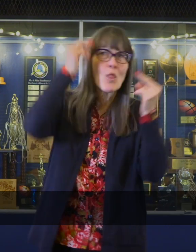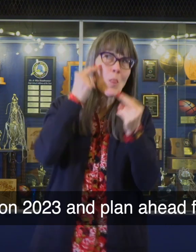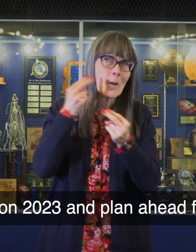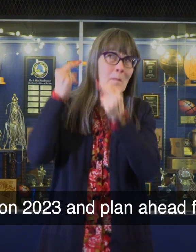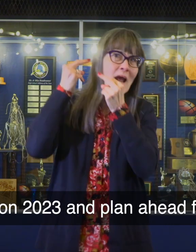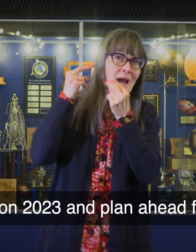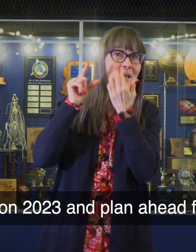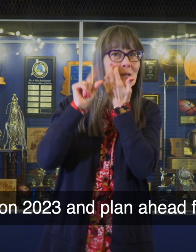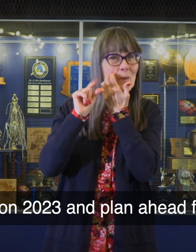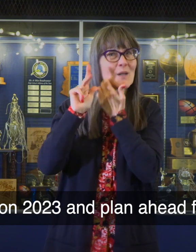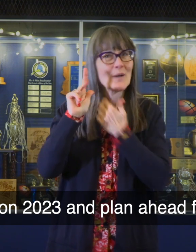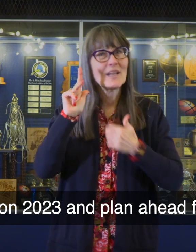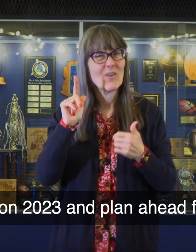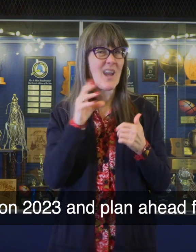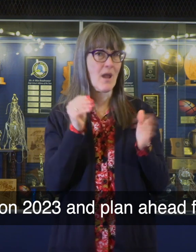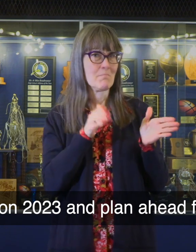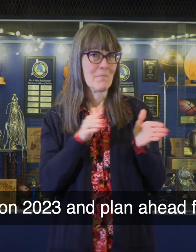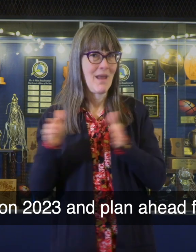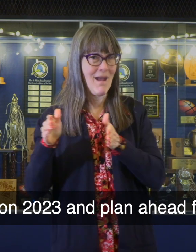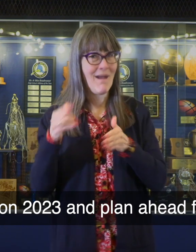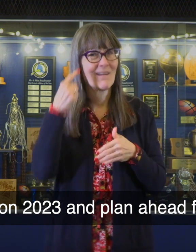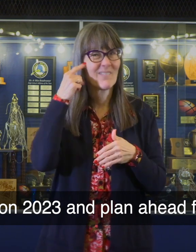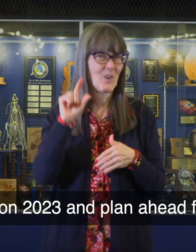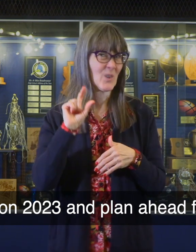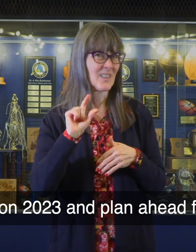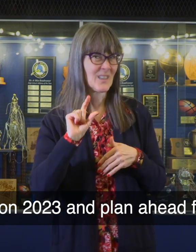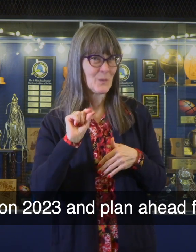Look back on 2023 and plan ahead for 2024.